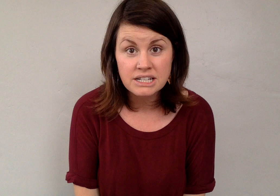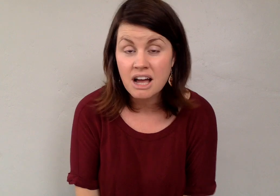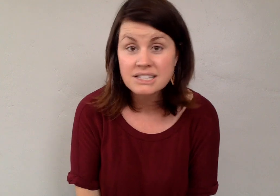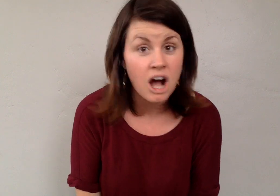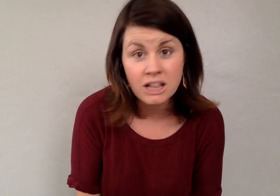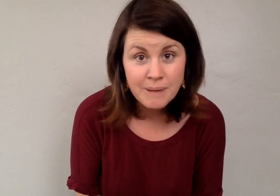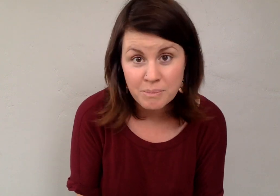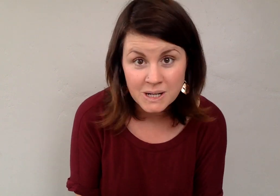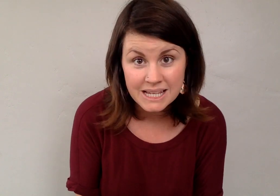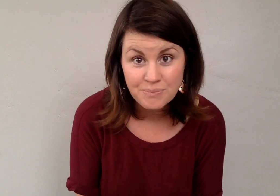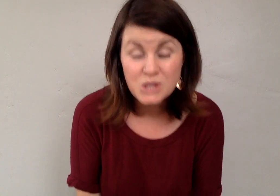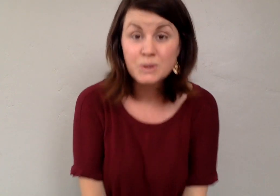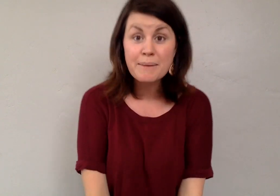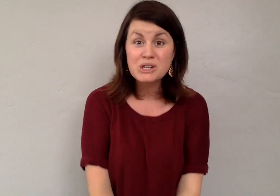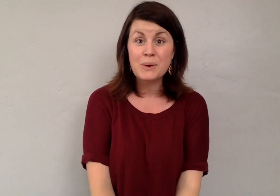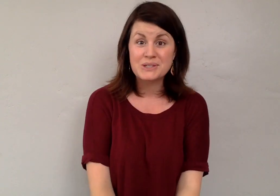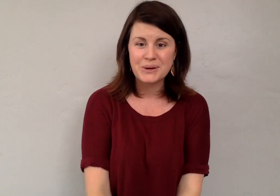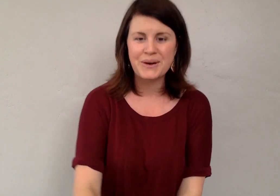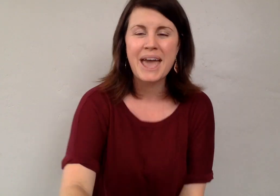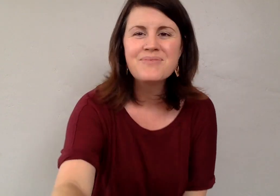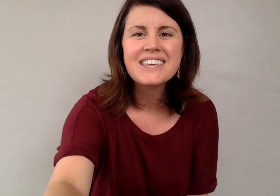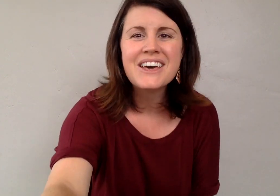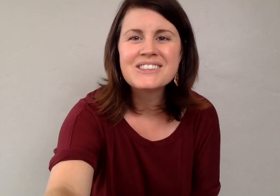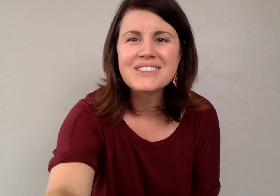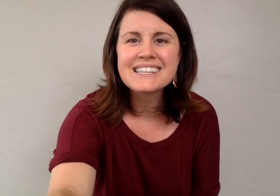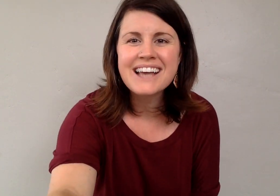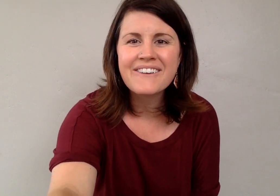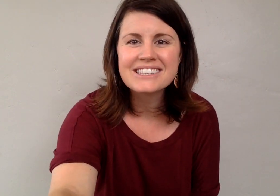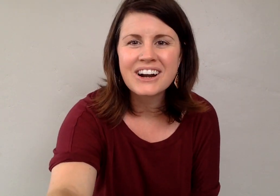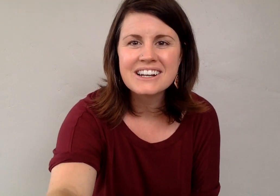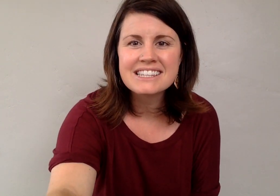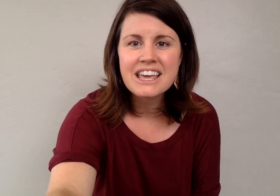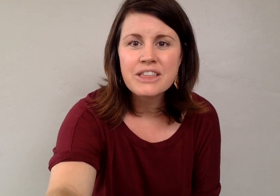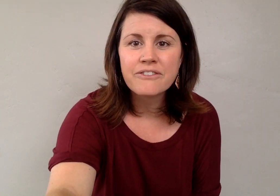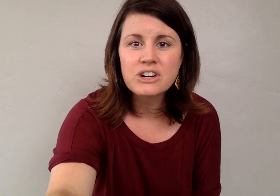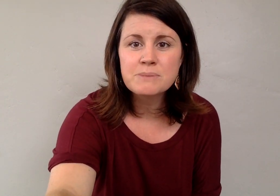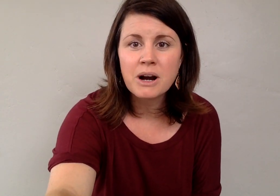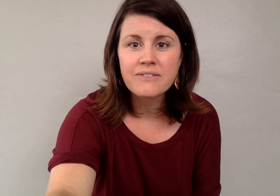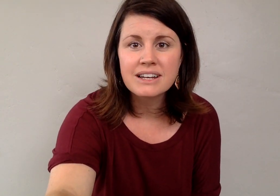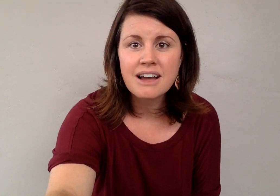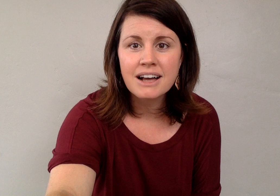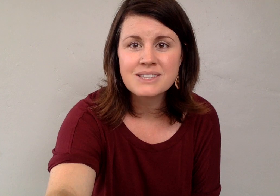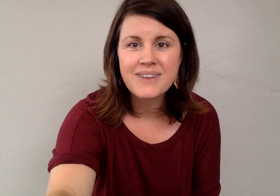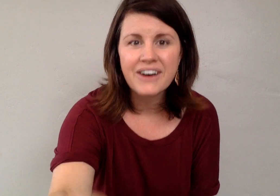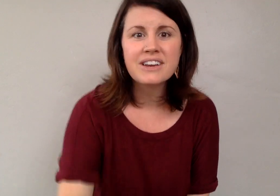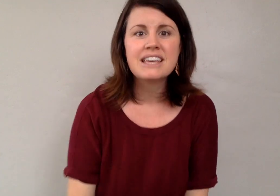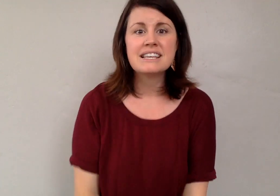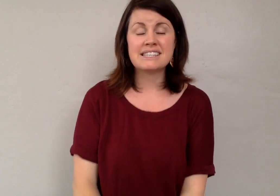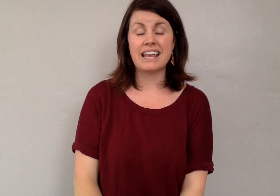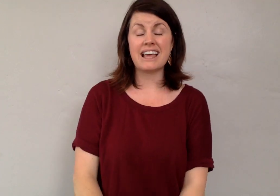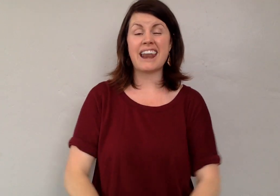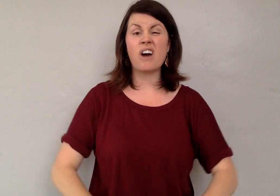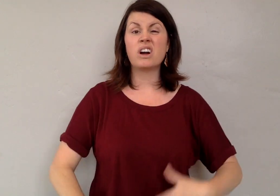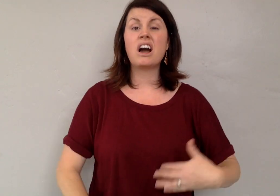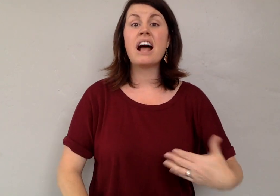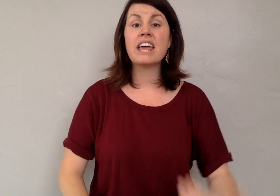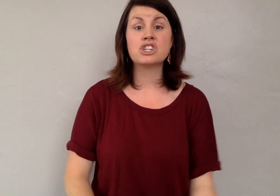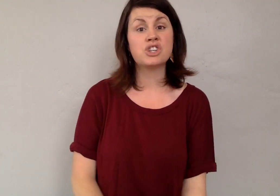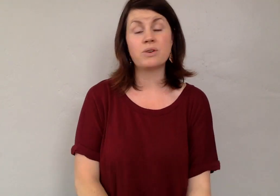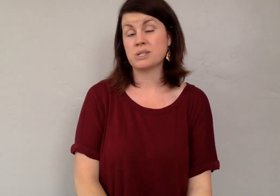talks all about mercy. So let me show it to you, okay? So this is how it starts. The first part of it talks about saying that how God has shown us